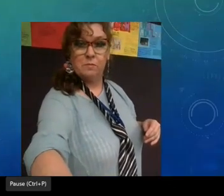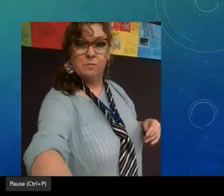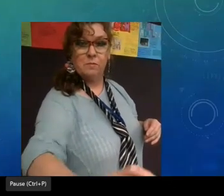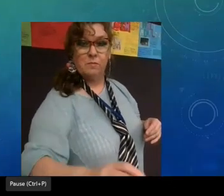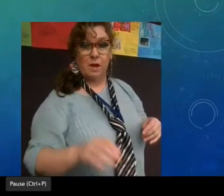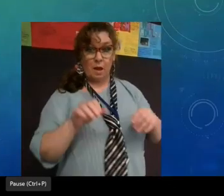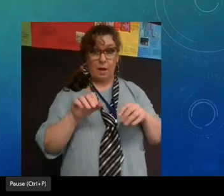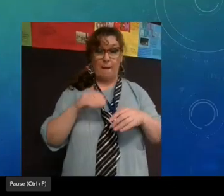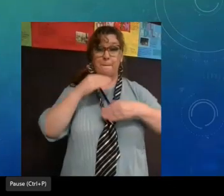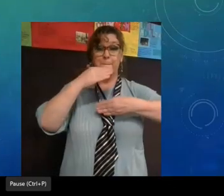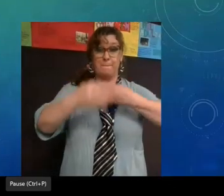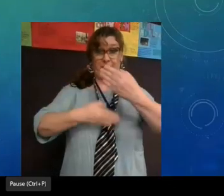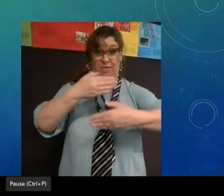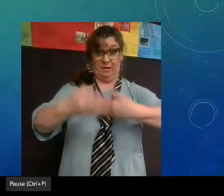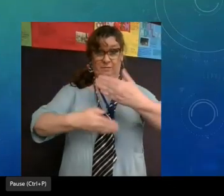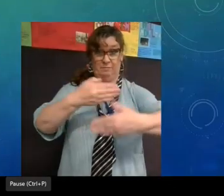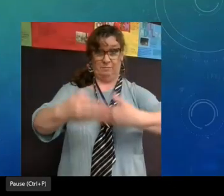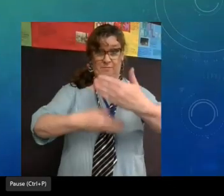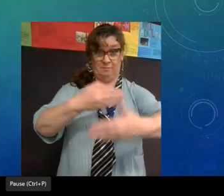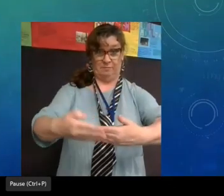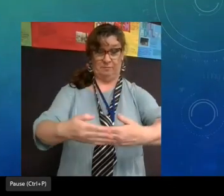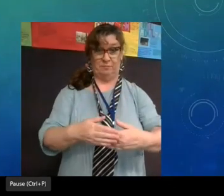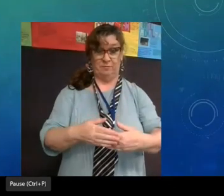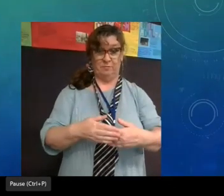method